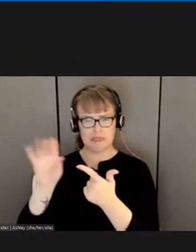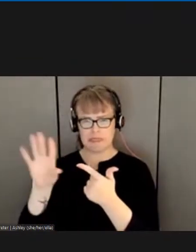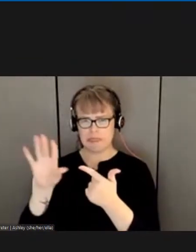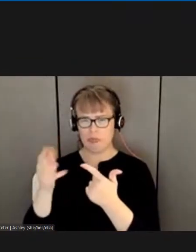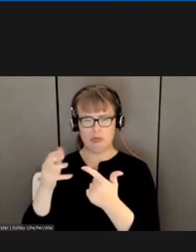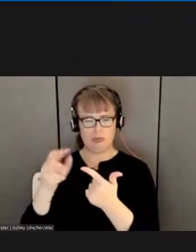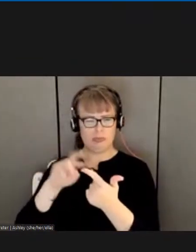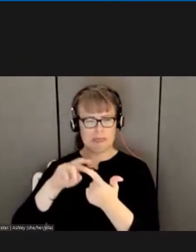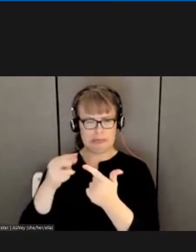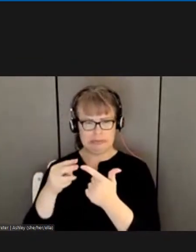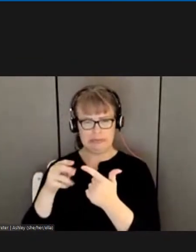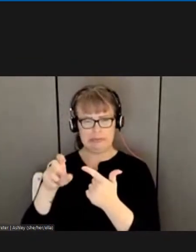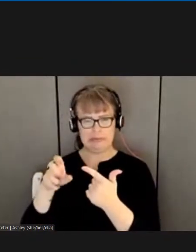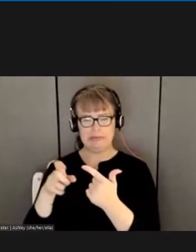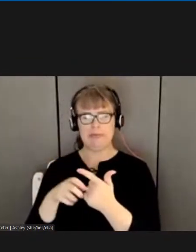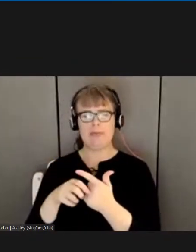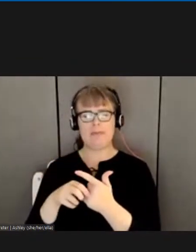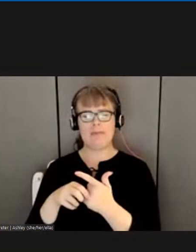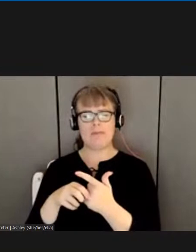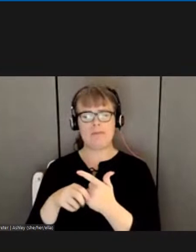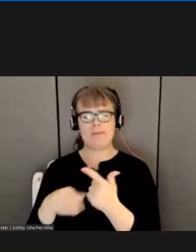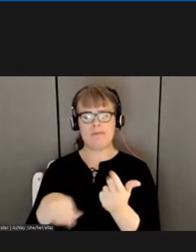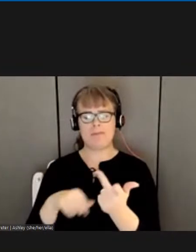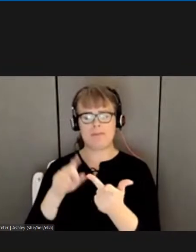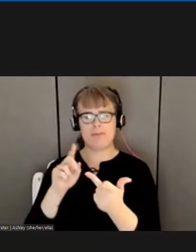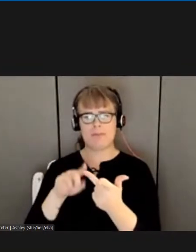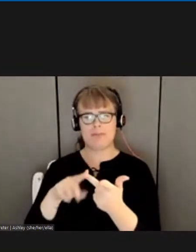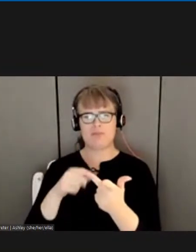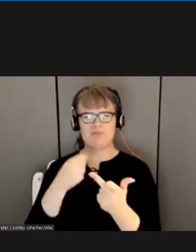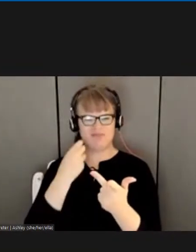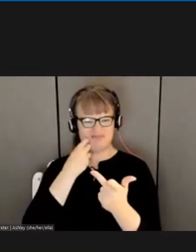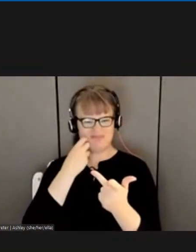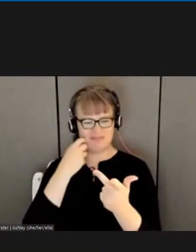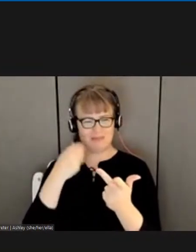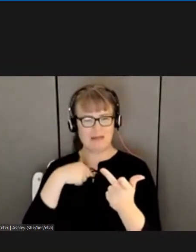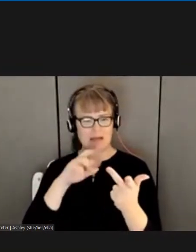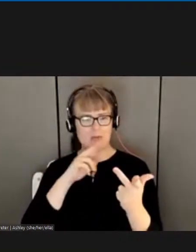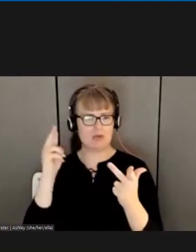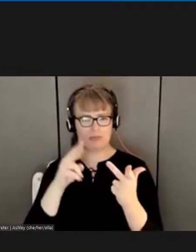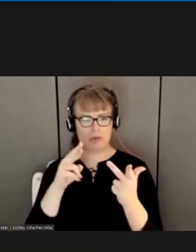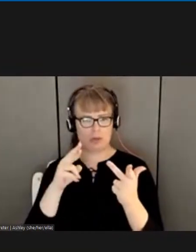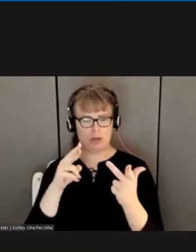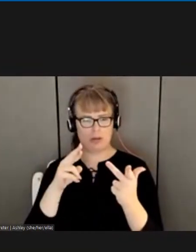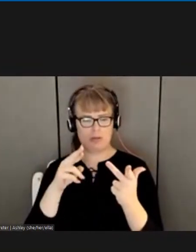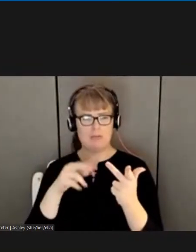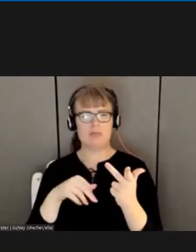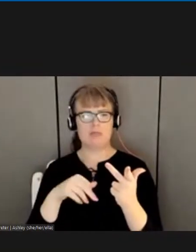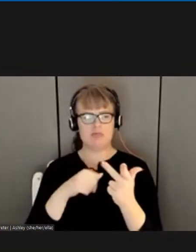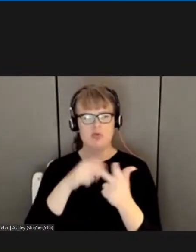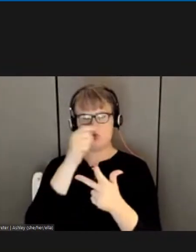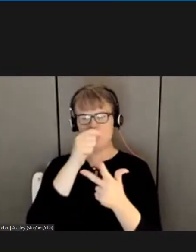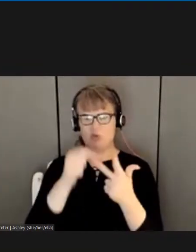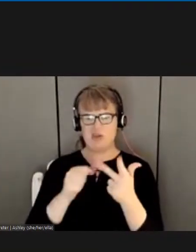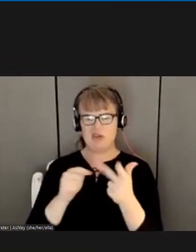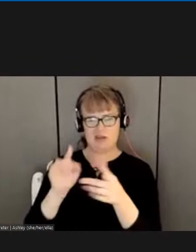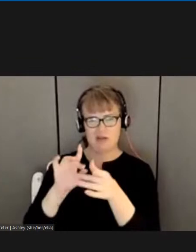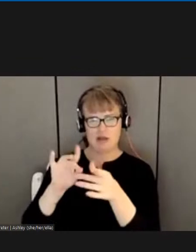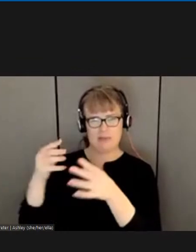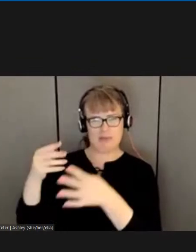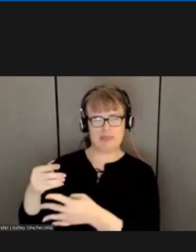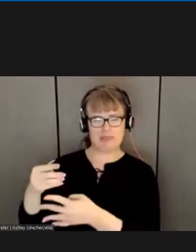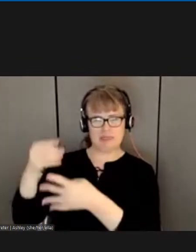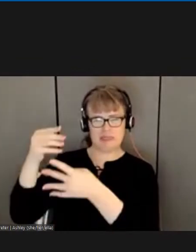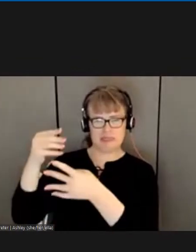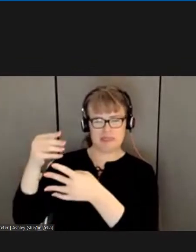just sent you a response back so you can let me know what you're talking about. And if it's appropriate, I will make sure that I get that question to one